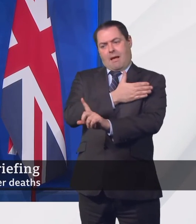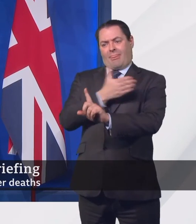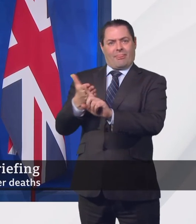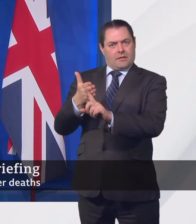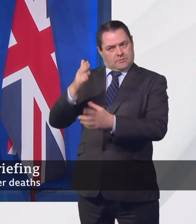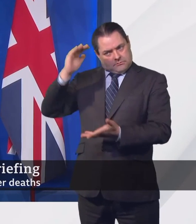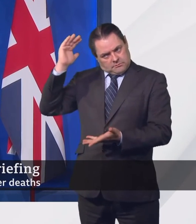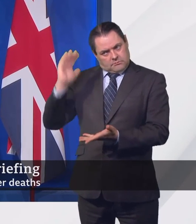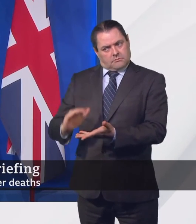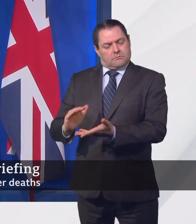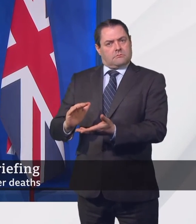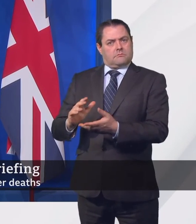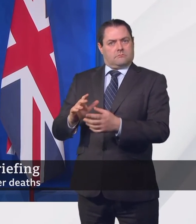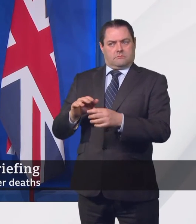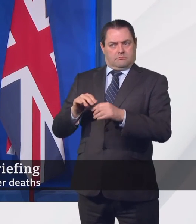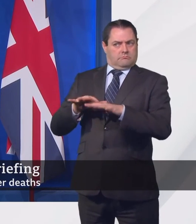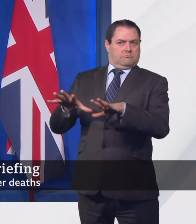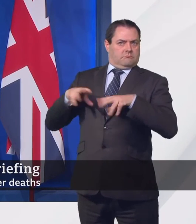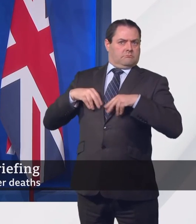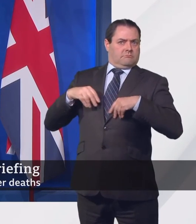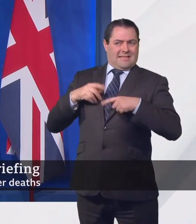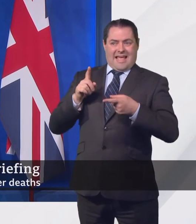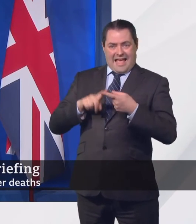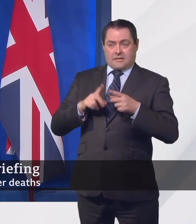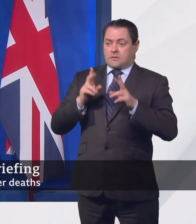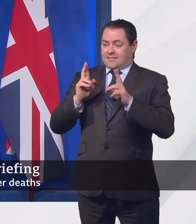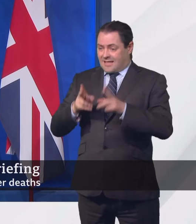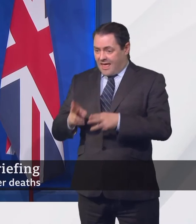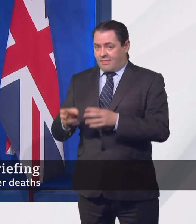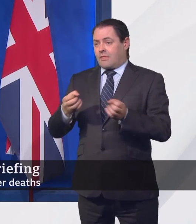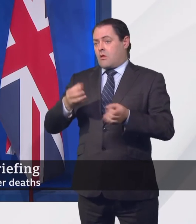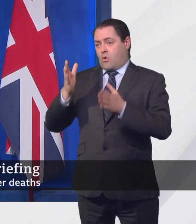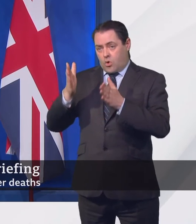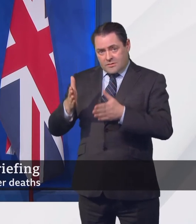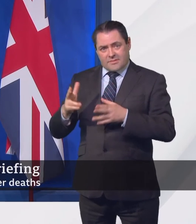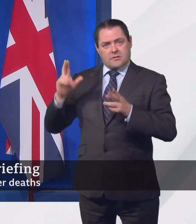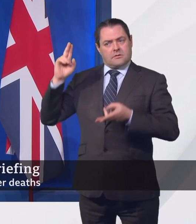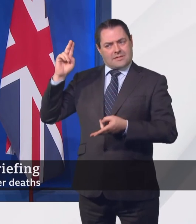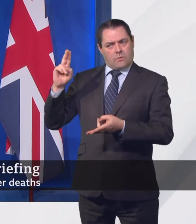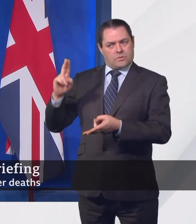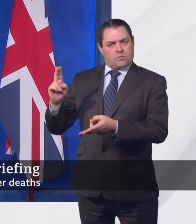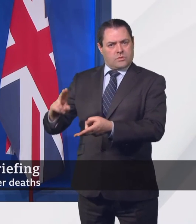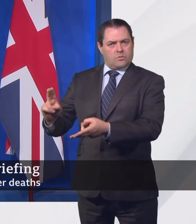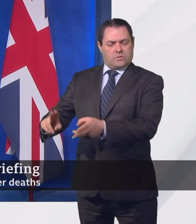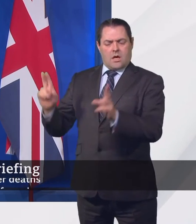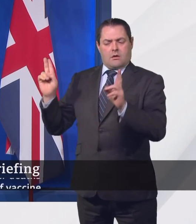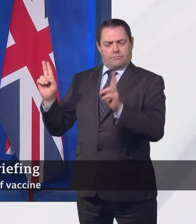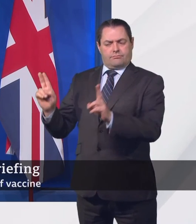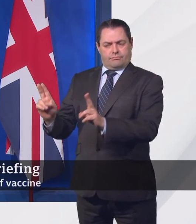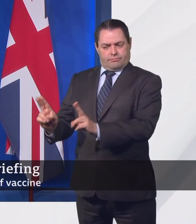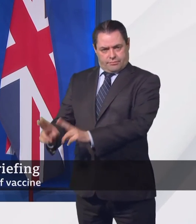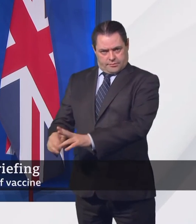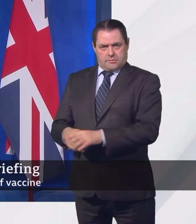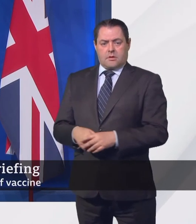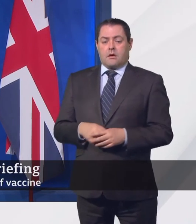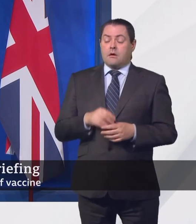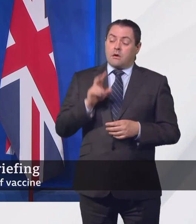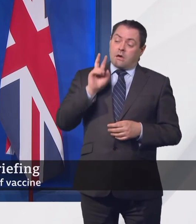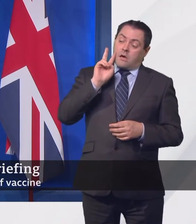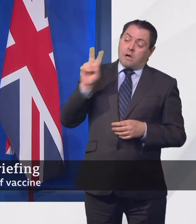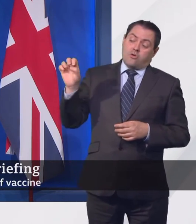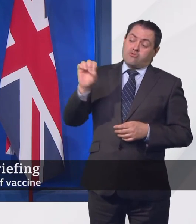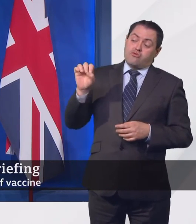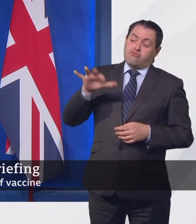are continuing to fall. But that wave is still rising across the channel and